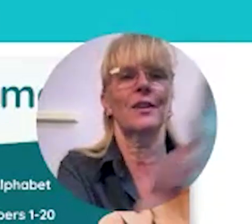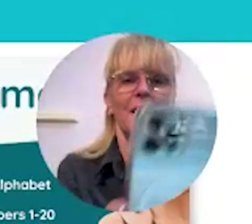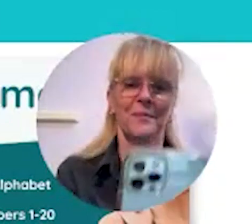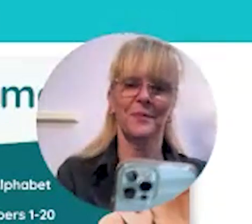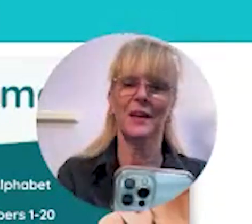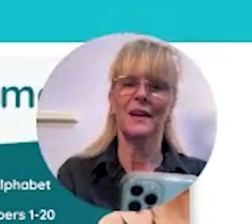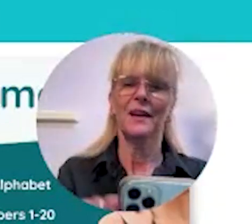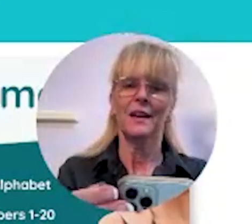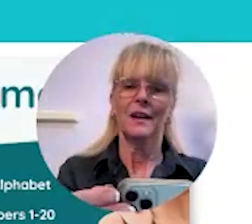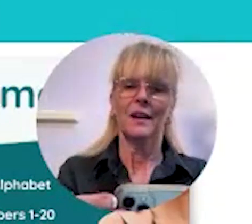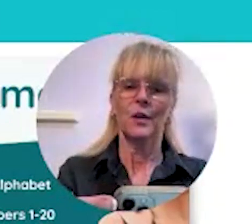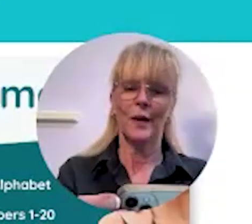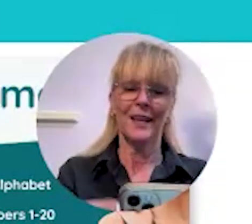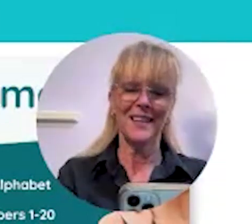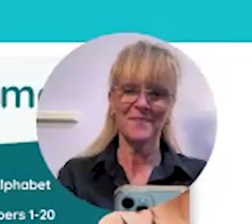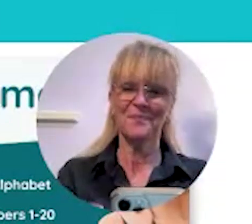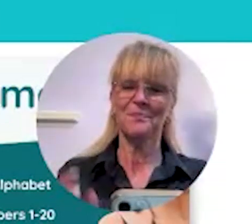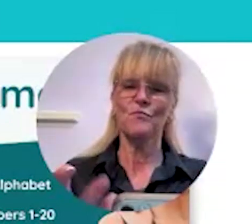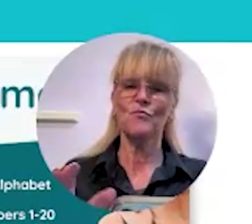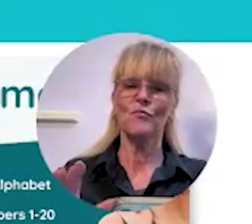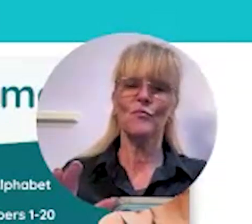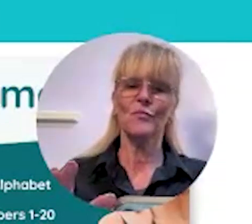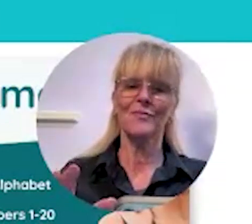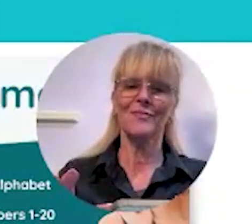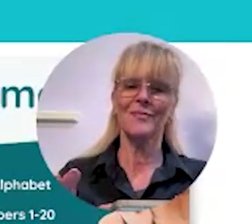right hold on are you ready